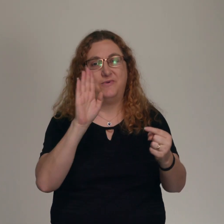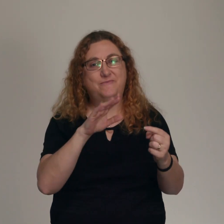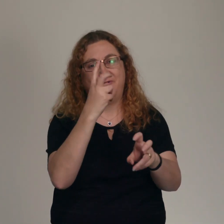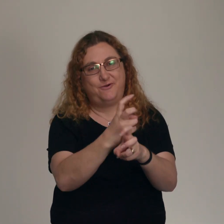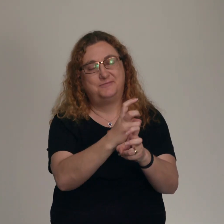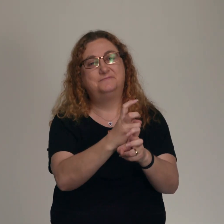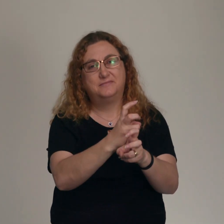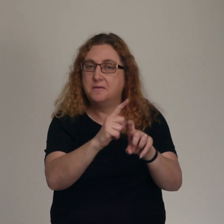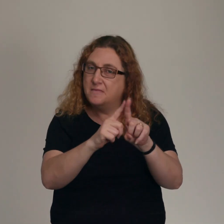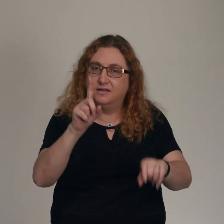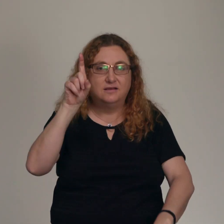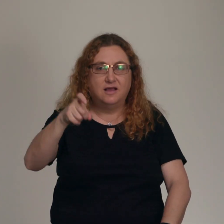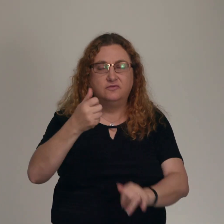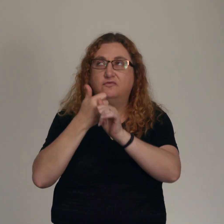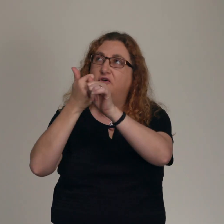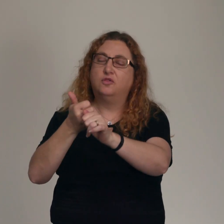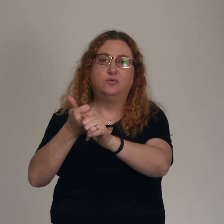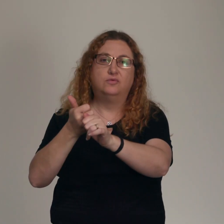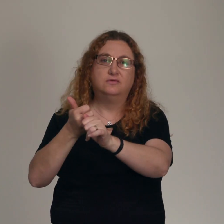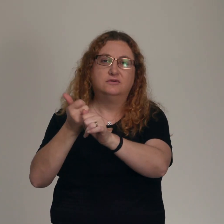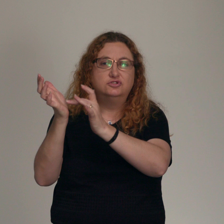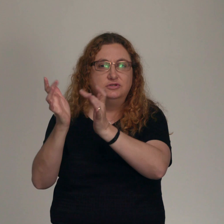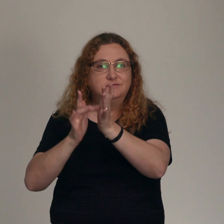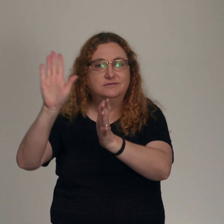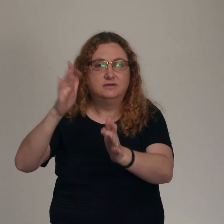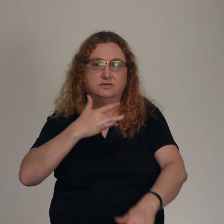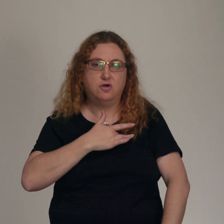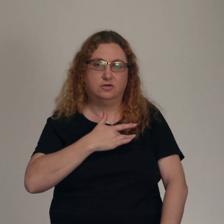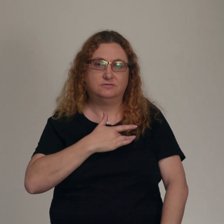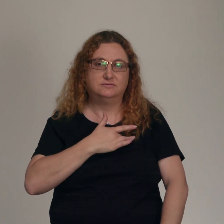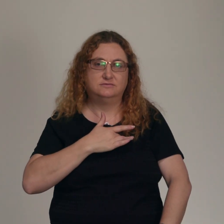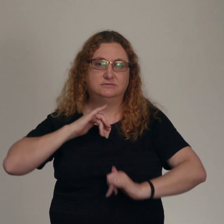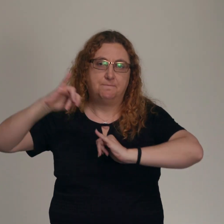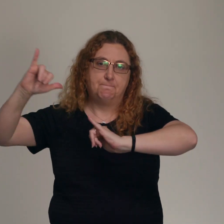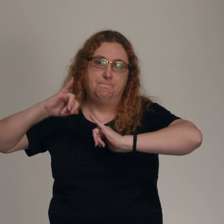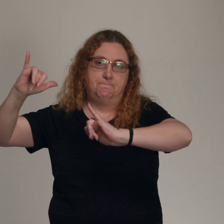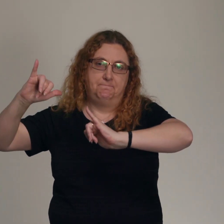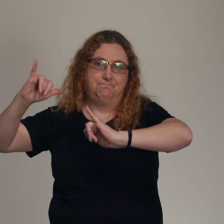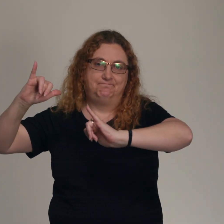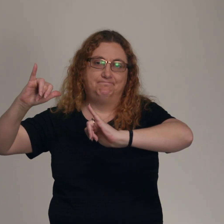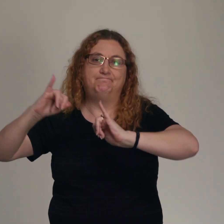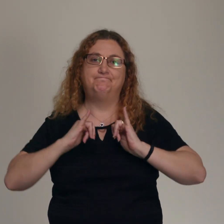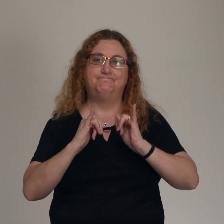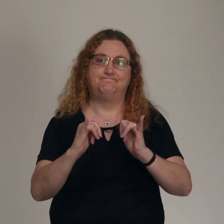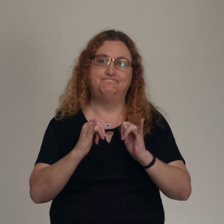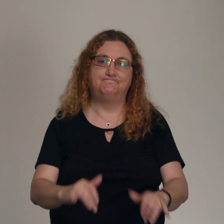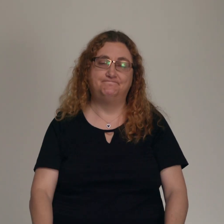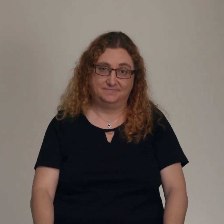But we have to be the people, the kind of people who reconcile. We have to deal with it. So look, if you know that you are in one